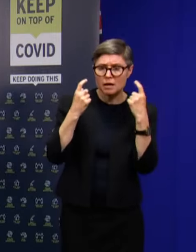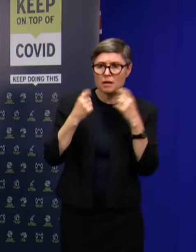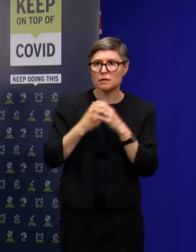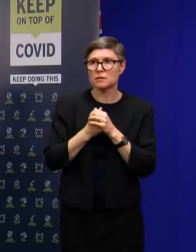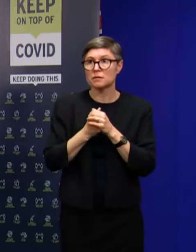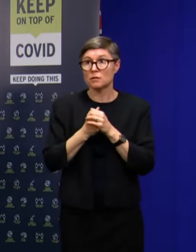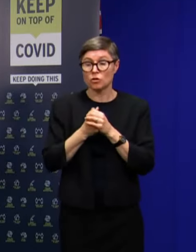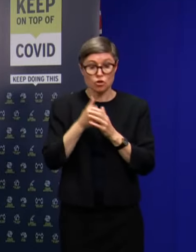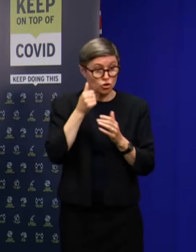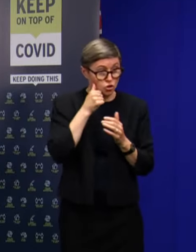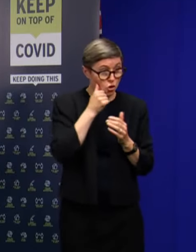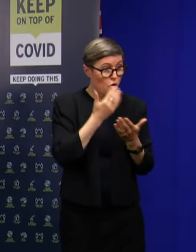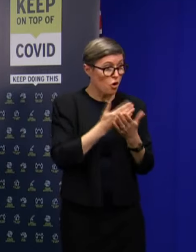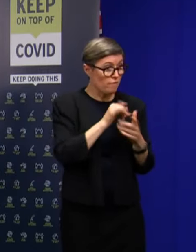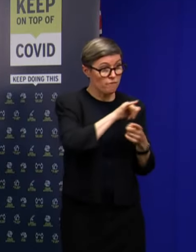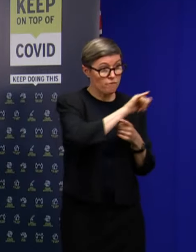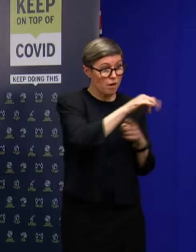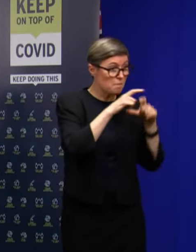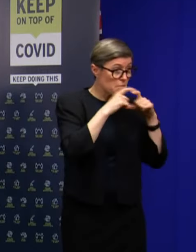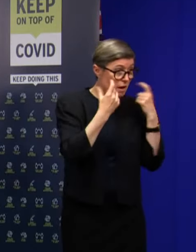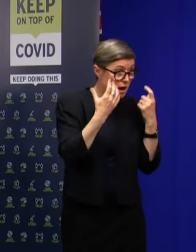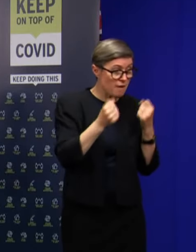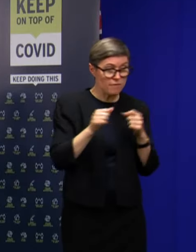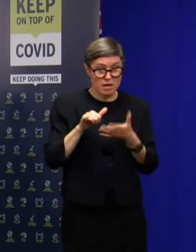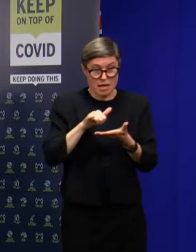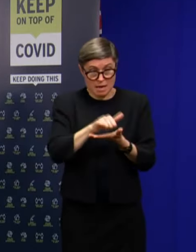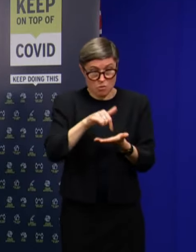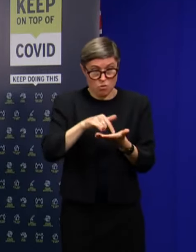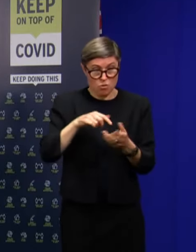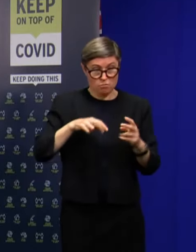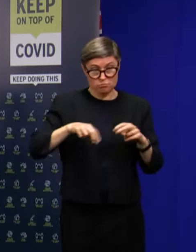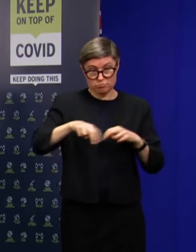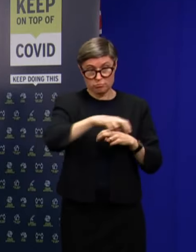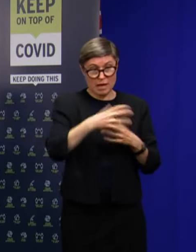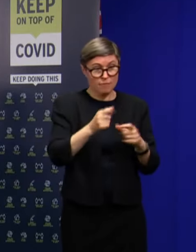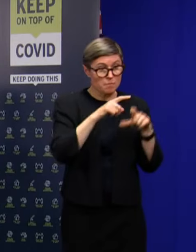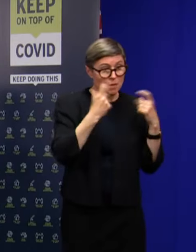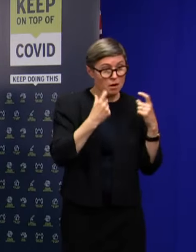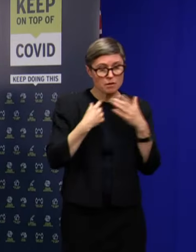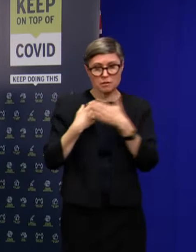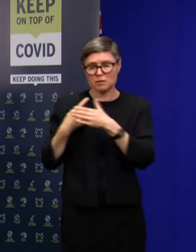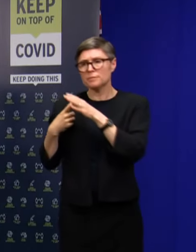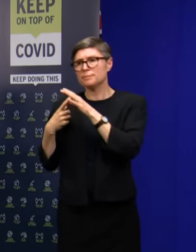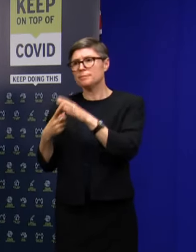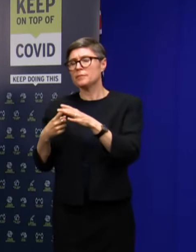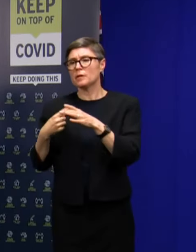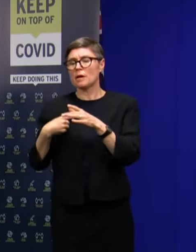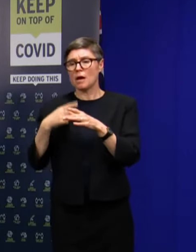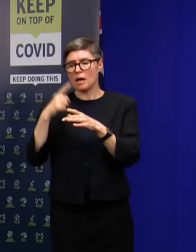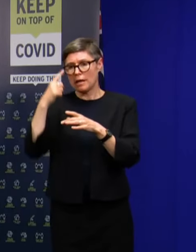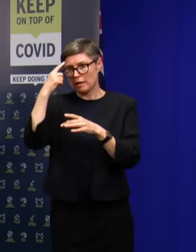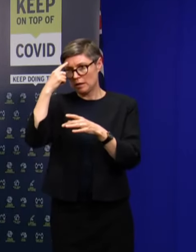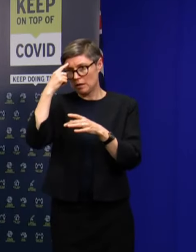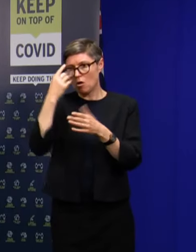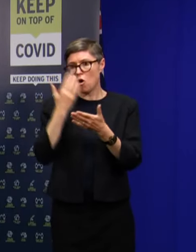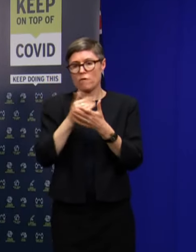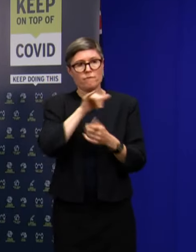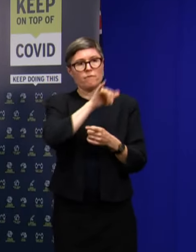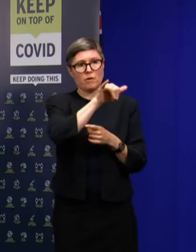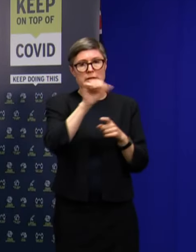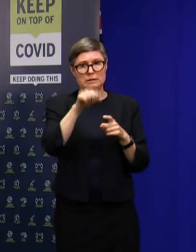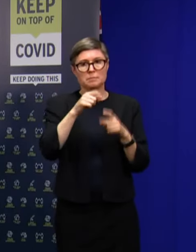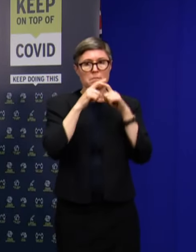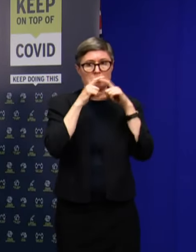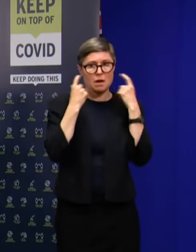do we know if he was wearing a mask on the flight and in the airport? I believe he was wearing a mask on the flight